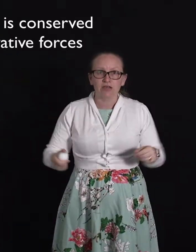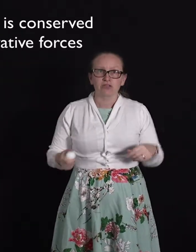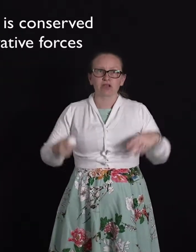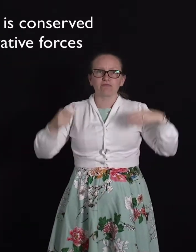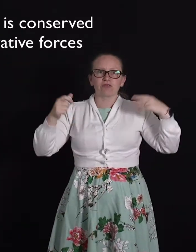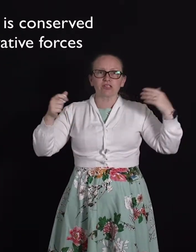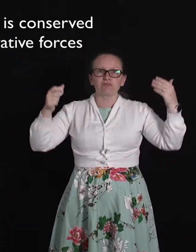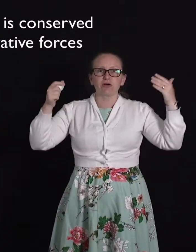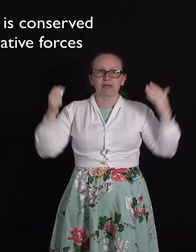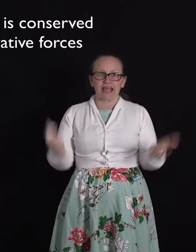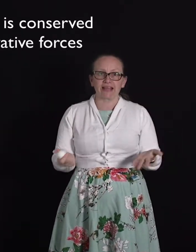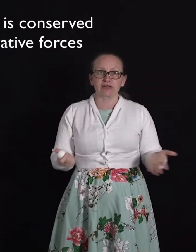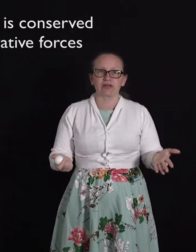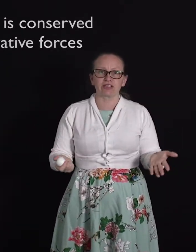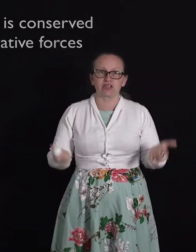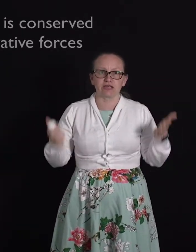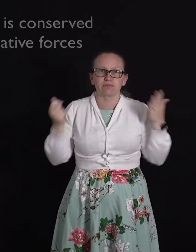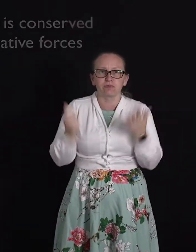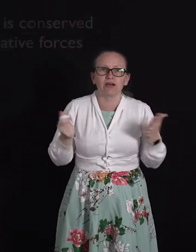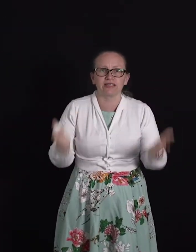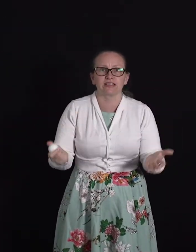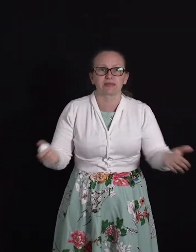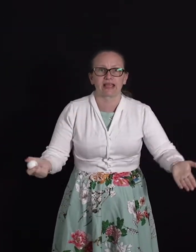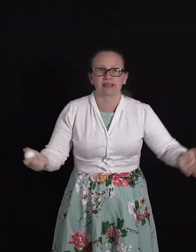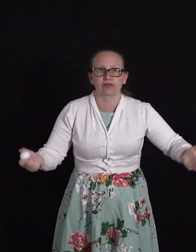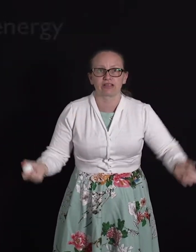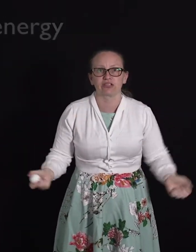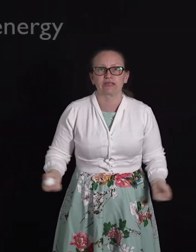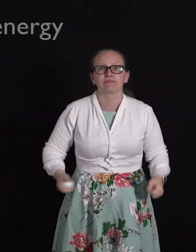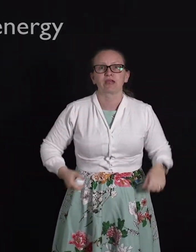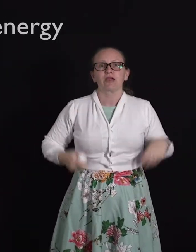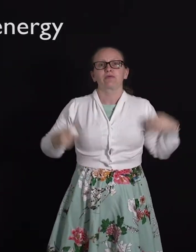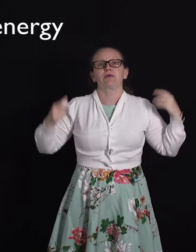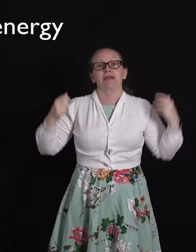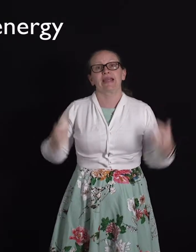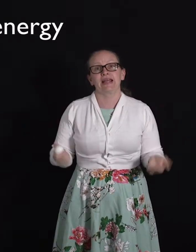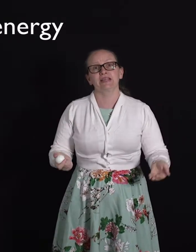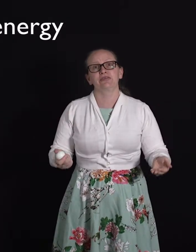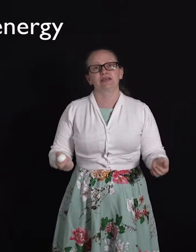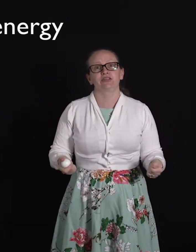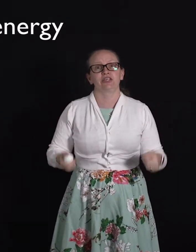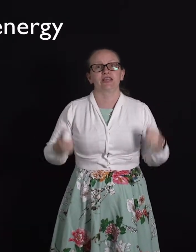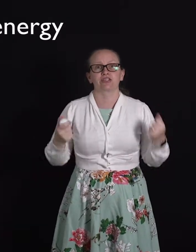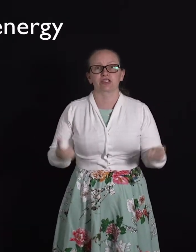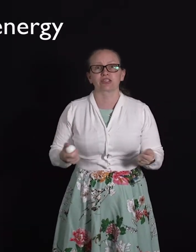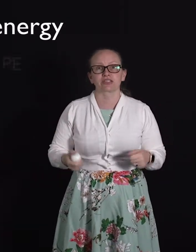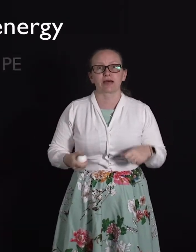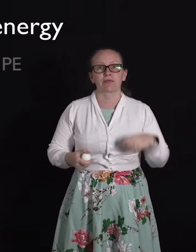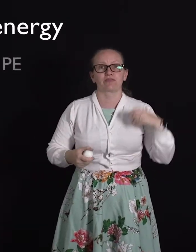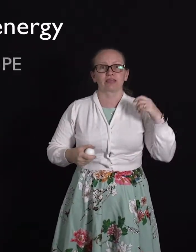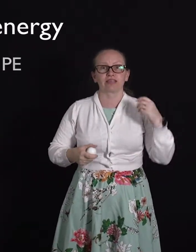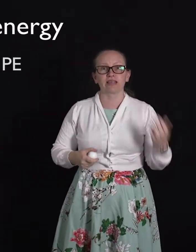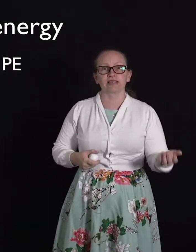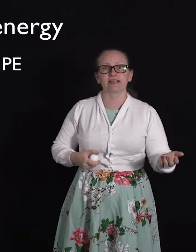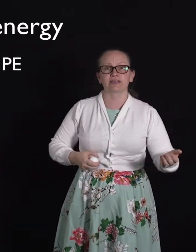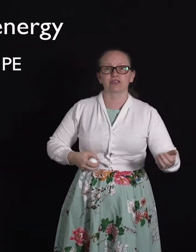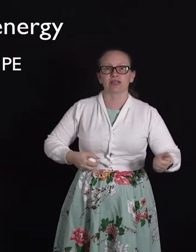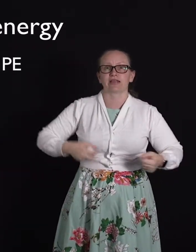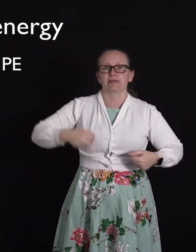So first of all mechanical energy. What is mechanical energy? Well mechanical energy is just the sum of the kinetic energy and the